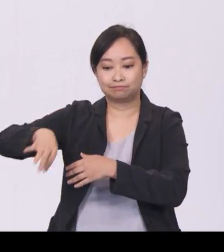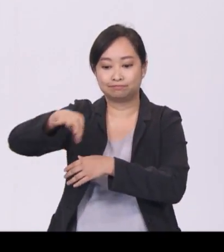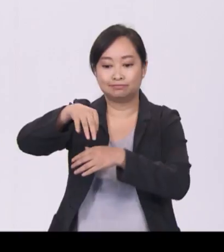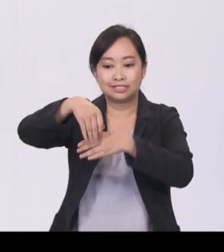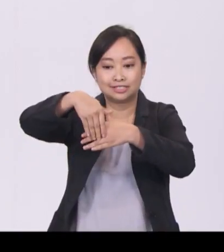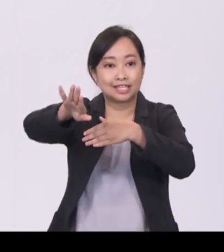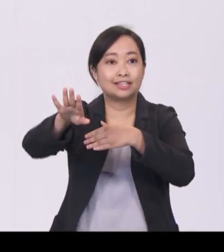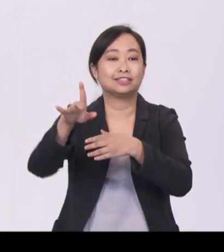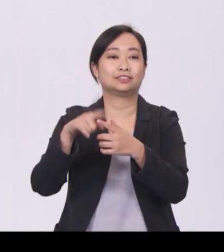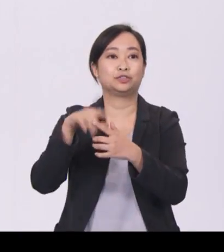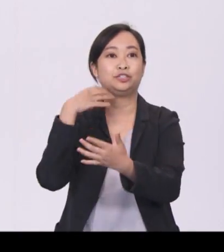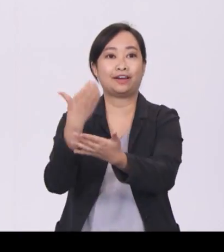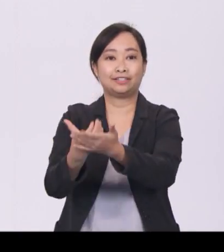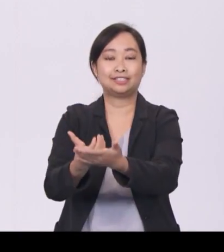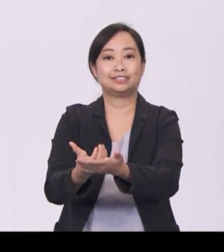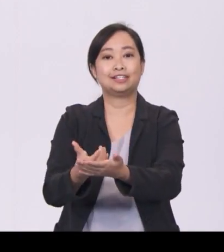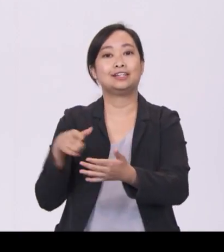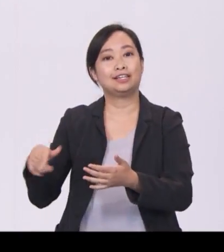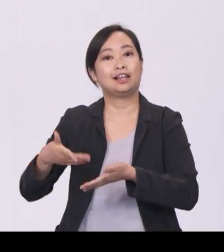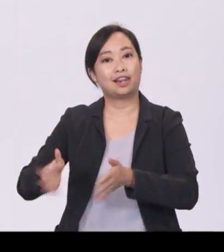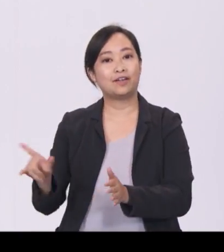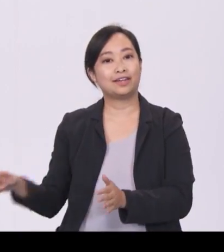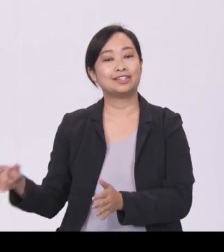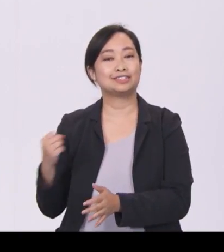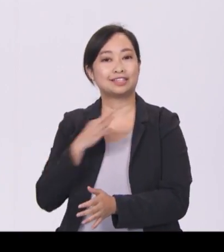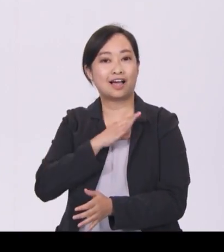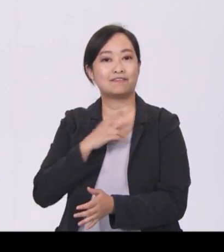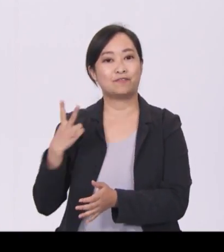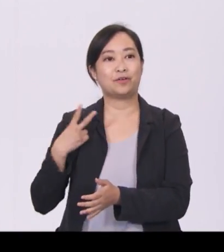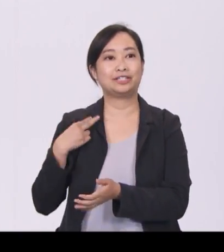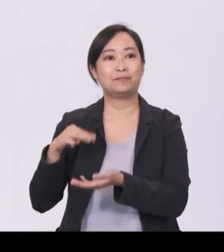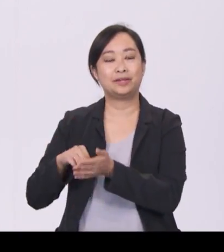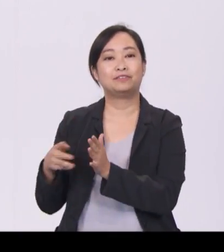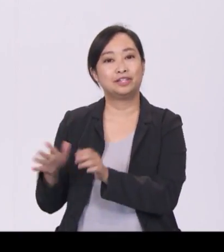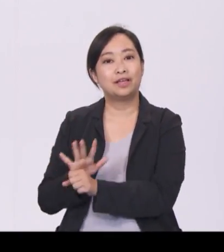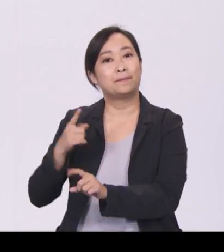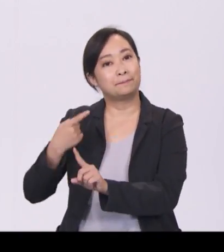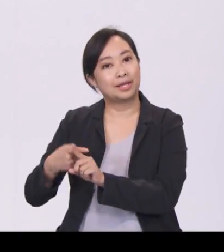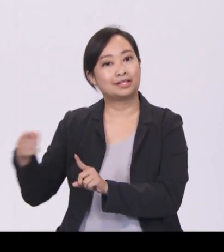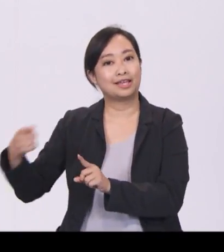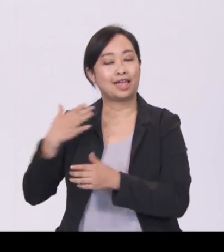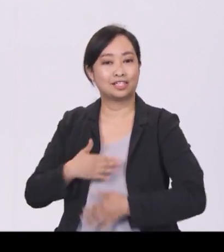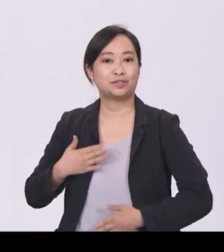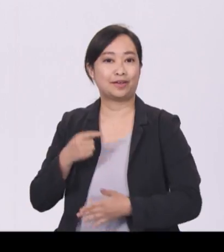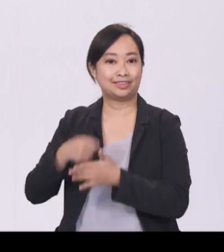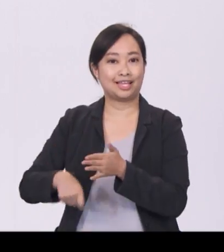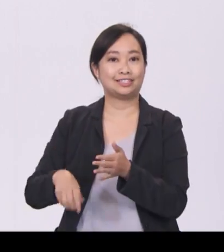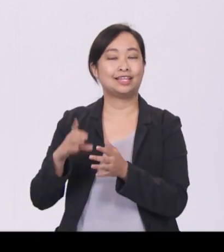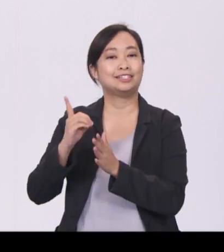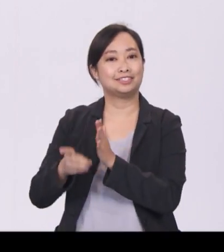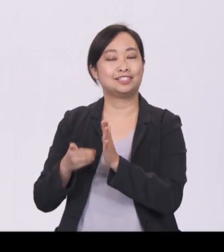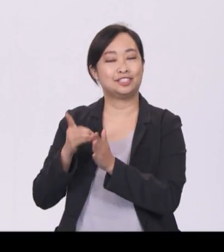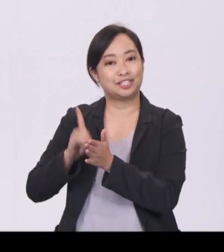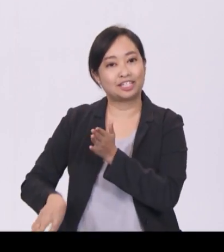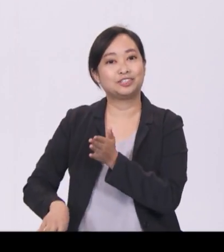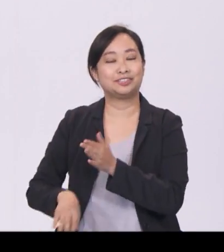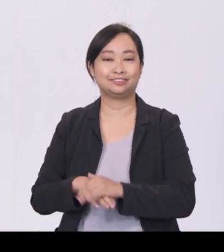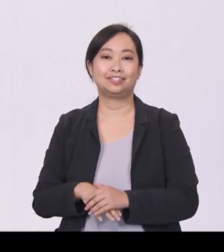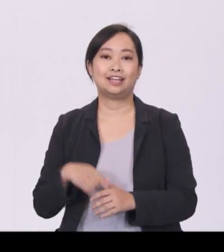to volunteer meaningfully. I will extend BIPs for another three more years until 31 December 2021.